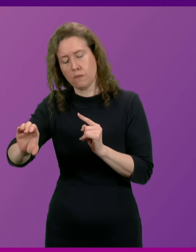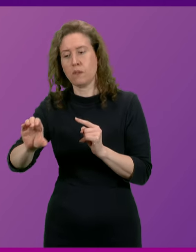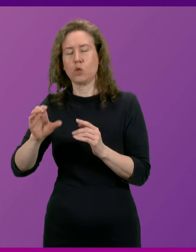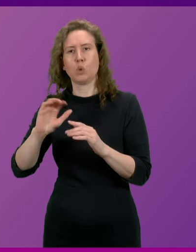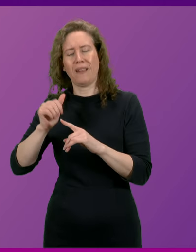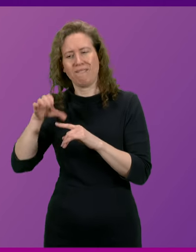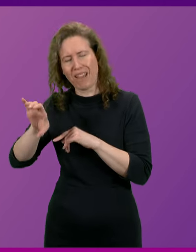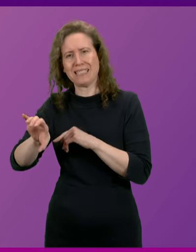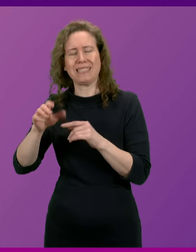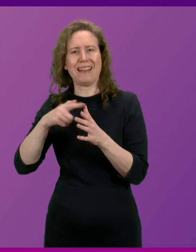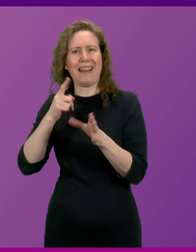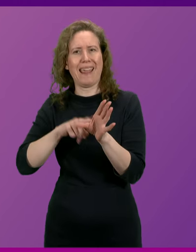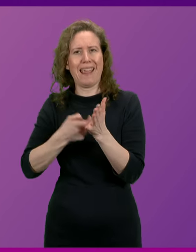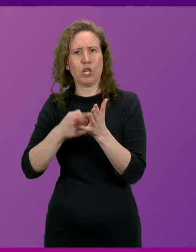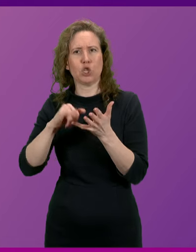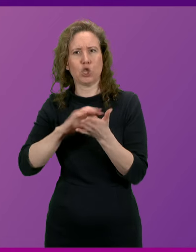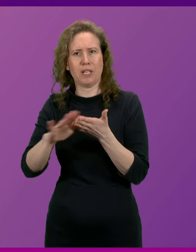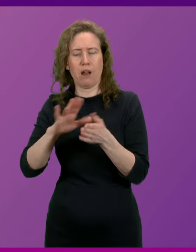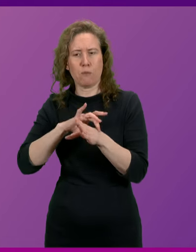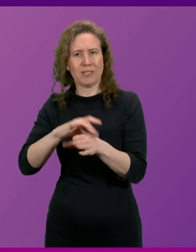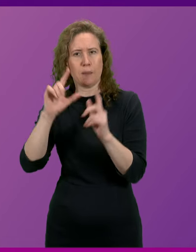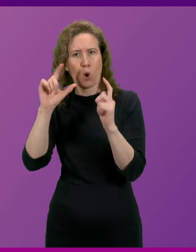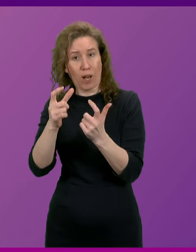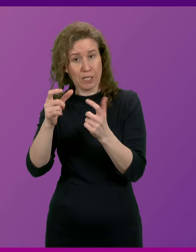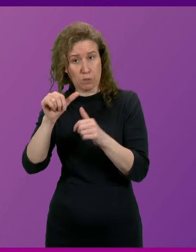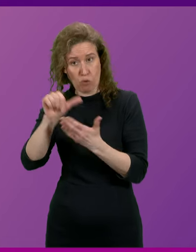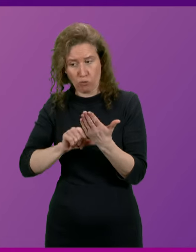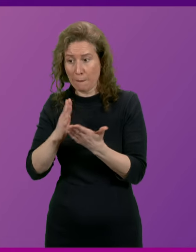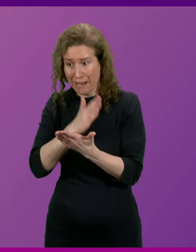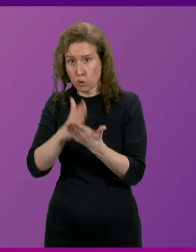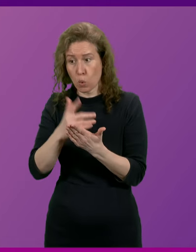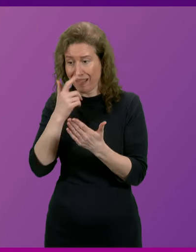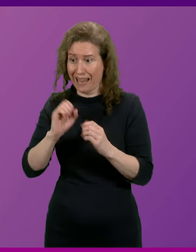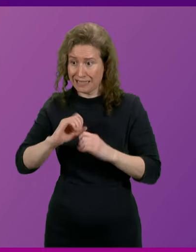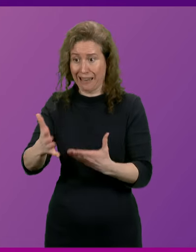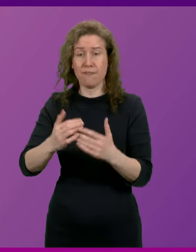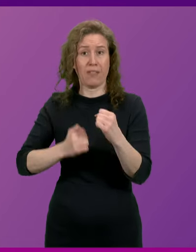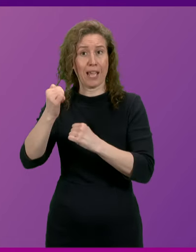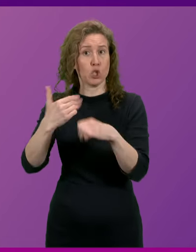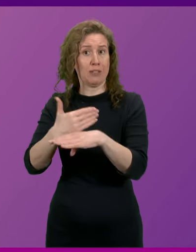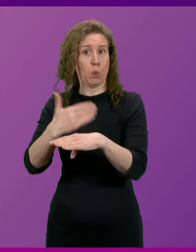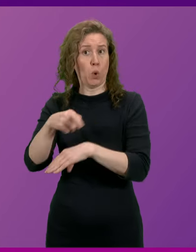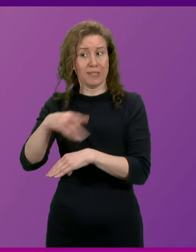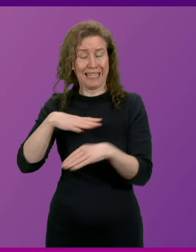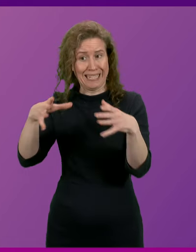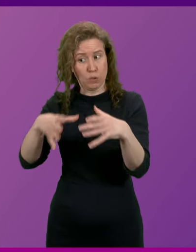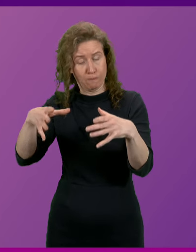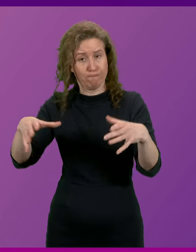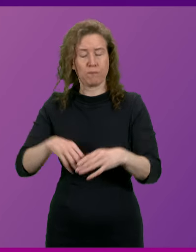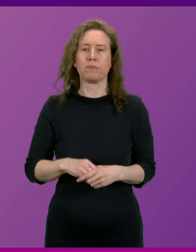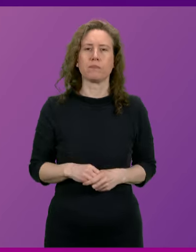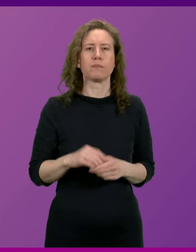College apprenticeship programme and solve the issues that Ayrshire's engineering works are facing? First Minister. Can I say to Brian Whittle,